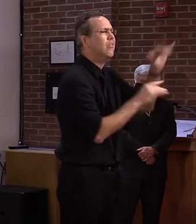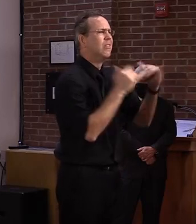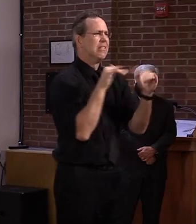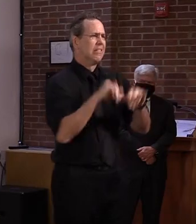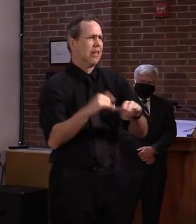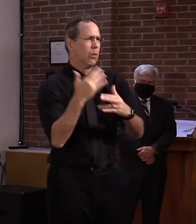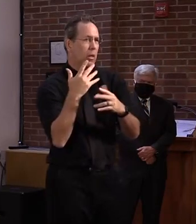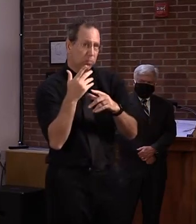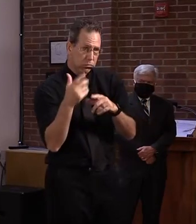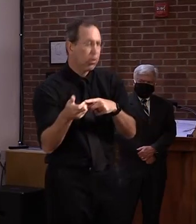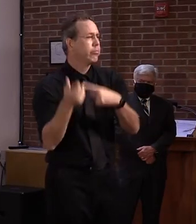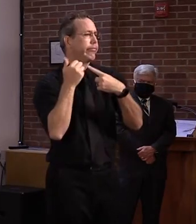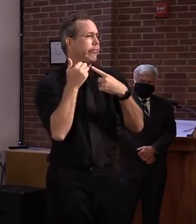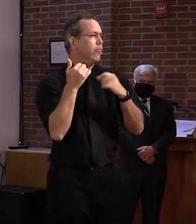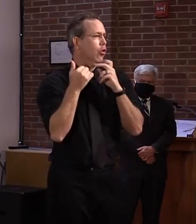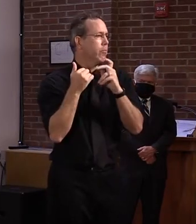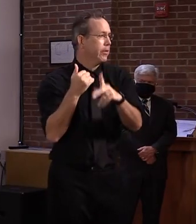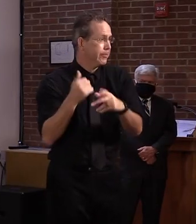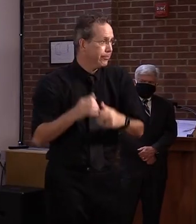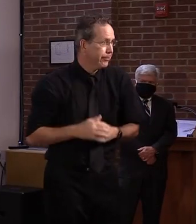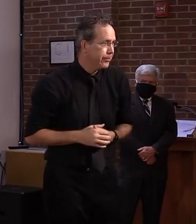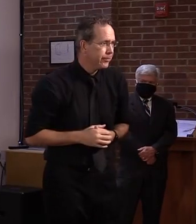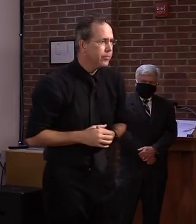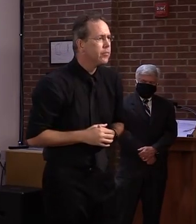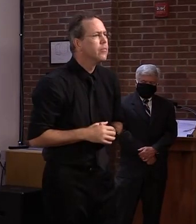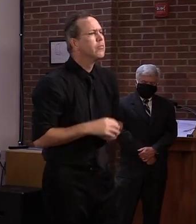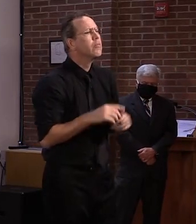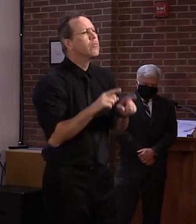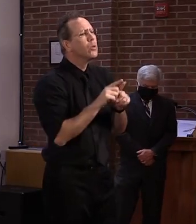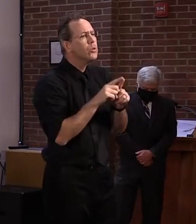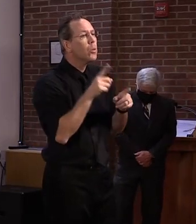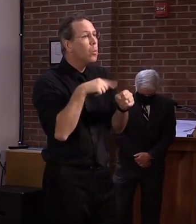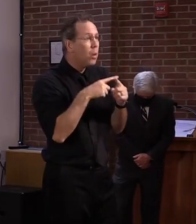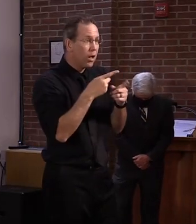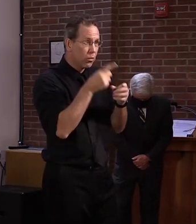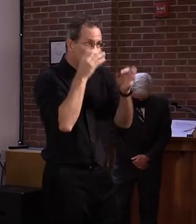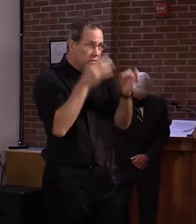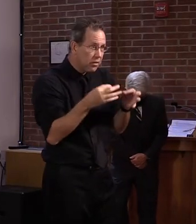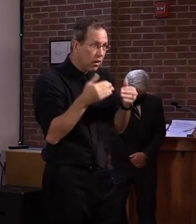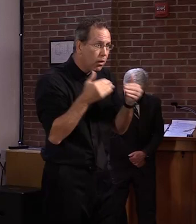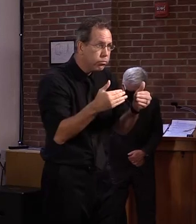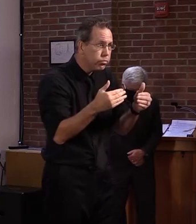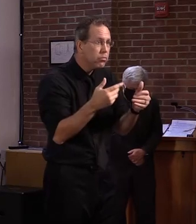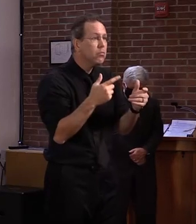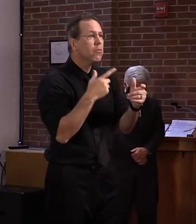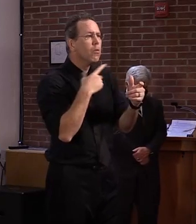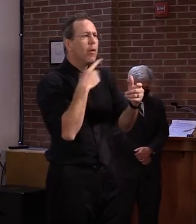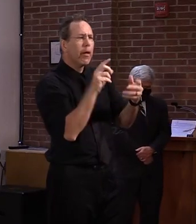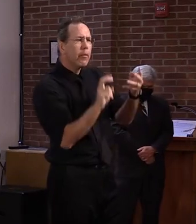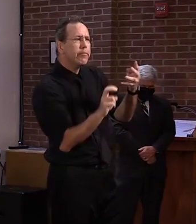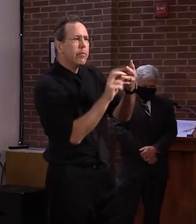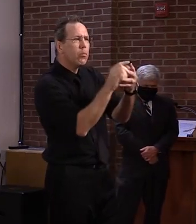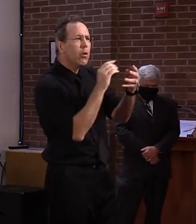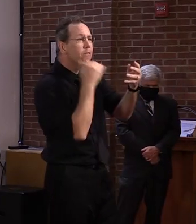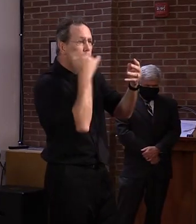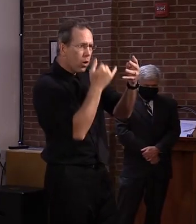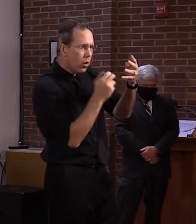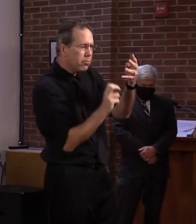a call back, you will immediately move up in line on the services and we will return your call.